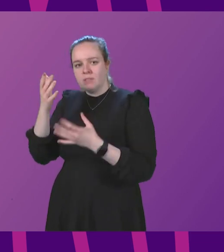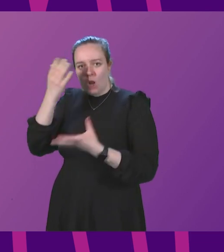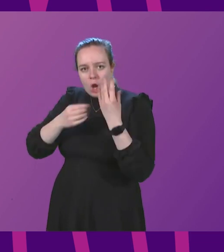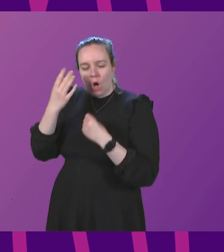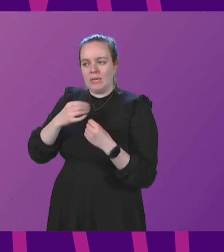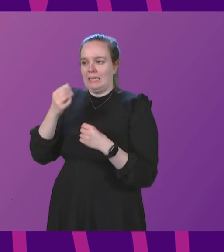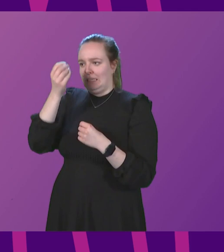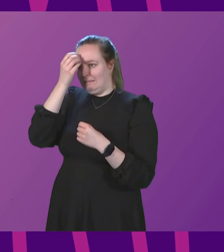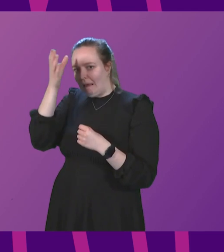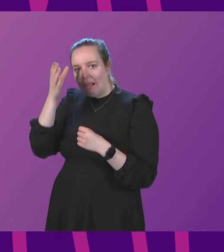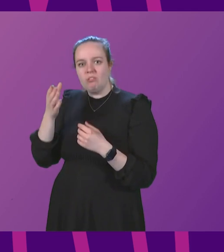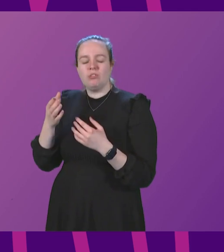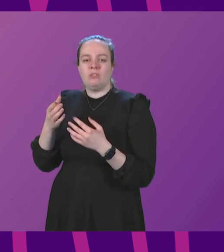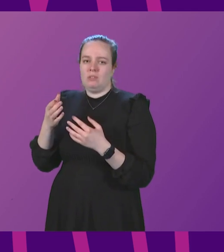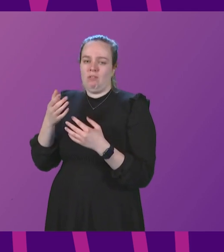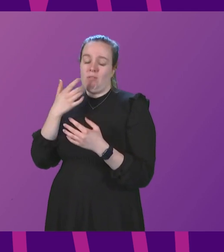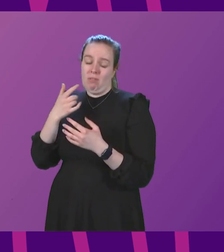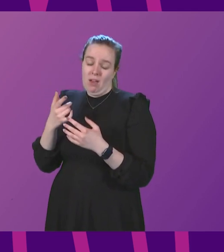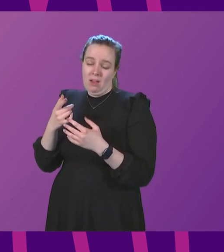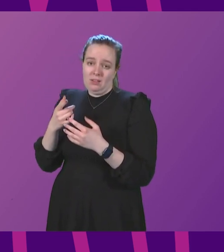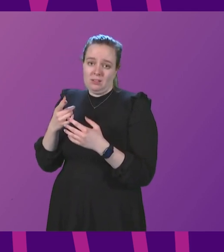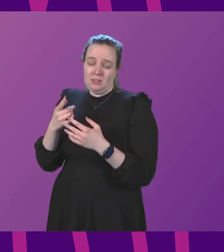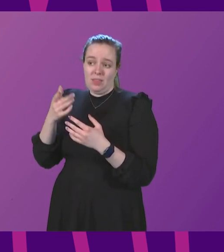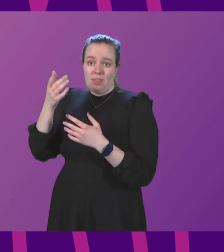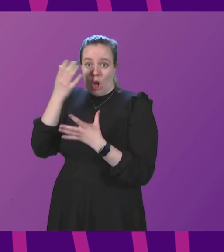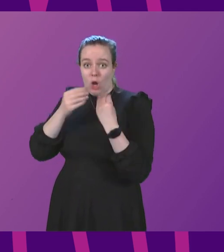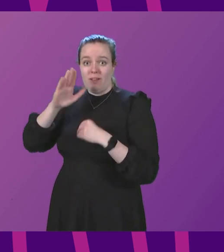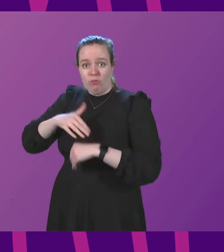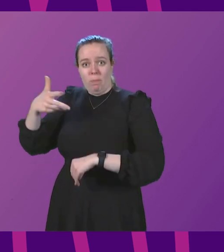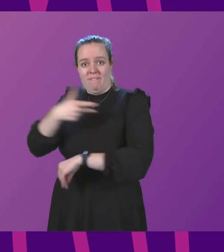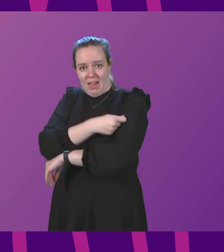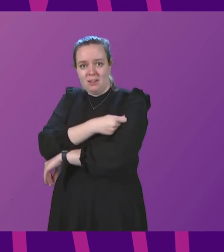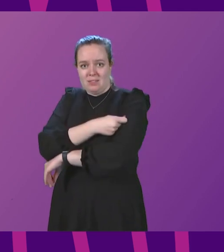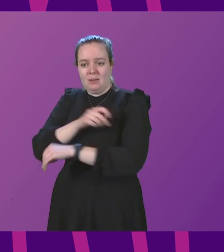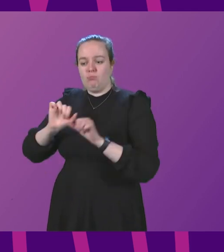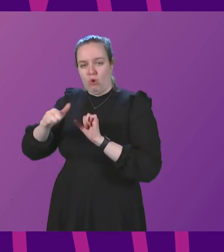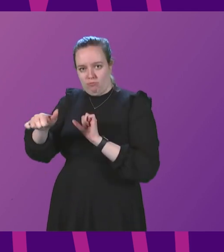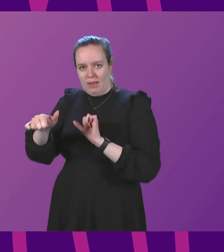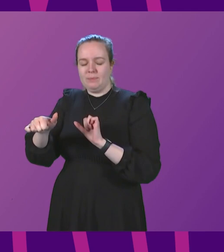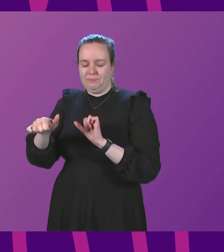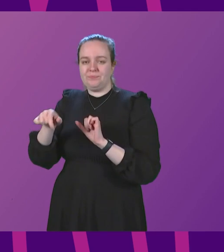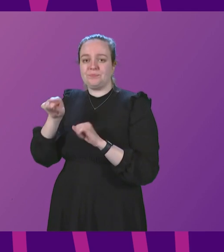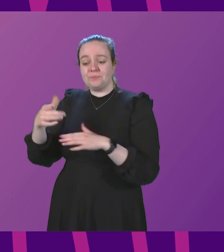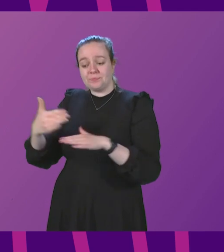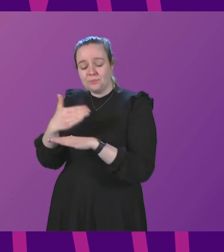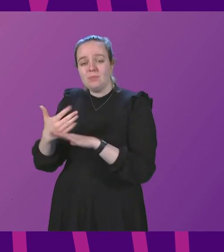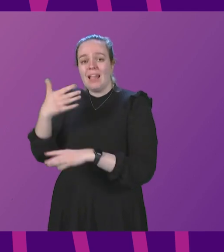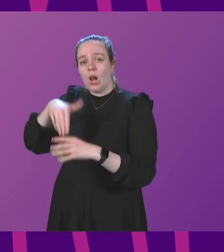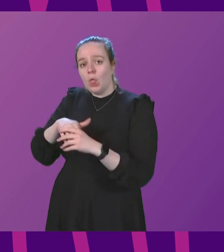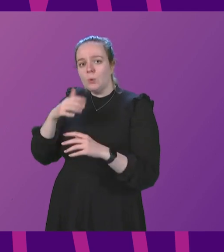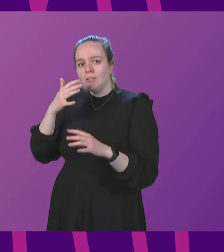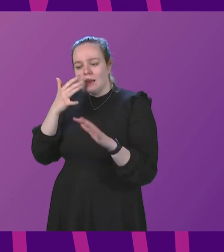and that applies in particular to the learnings from the vaccination programme this work includes monitoring